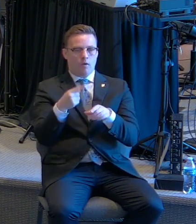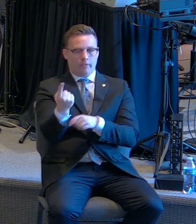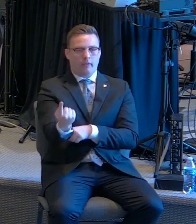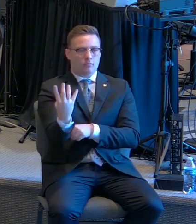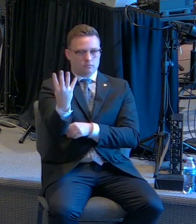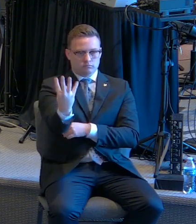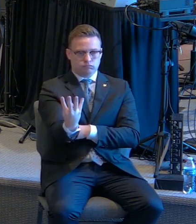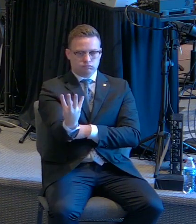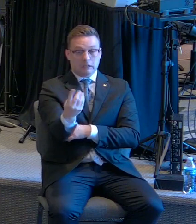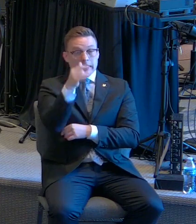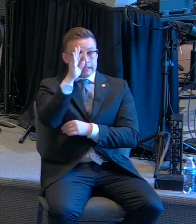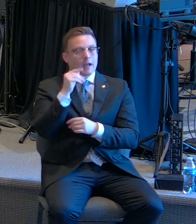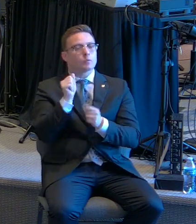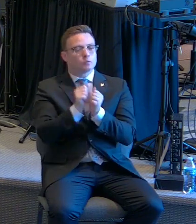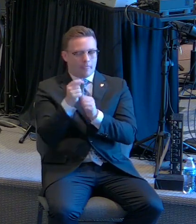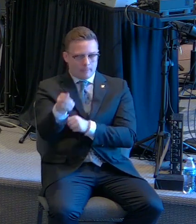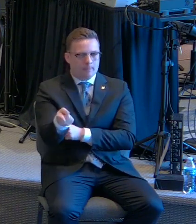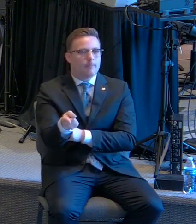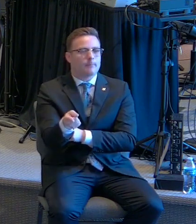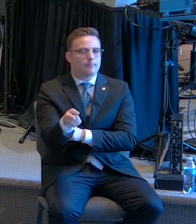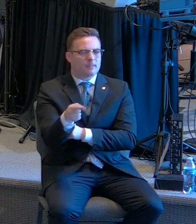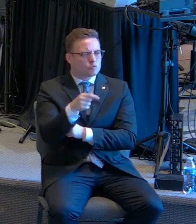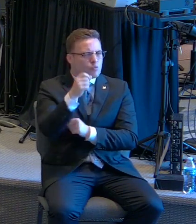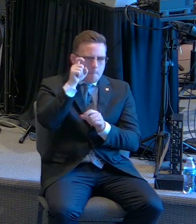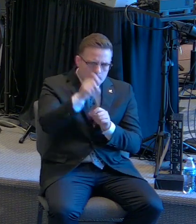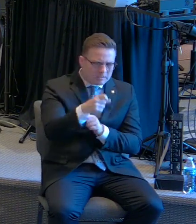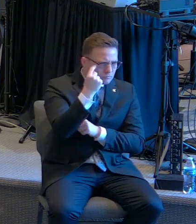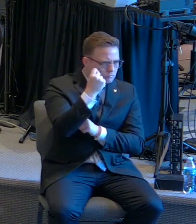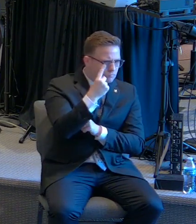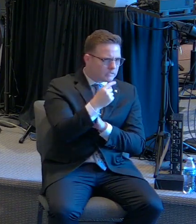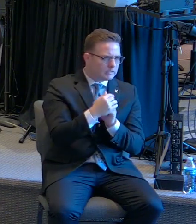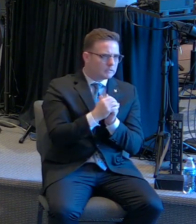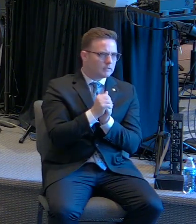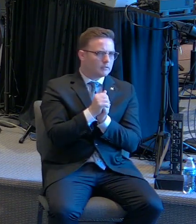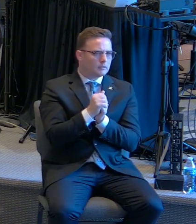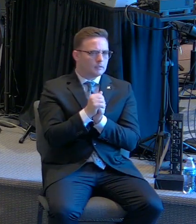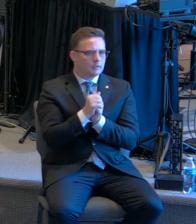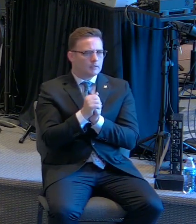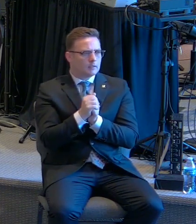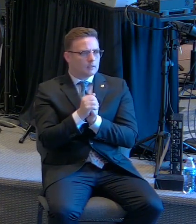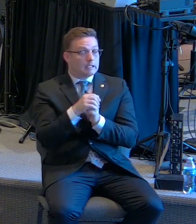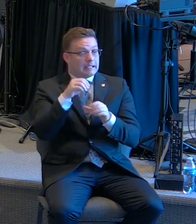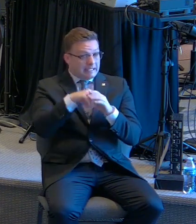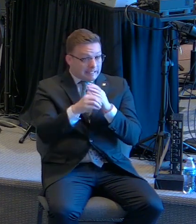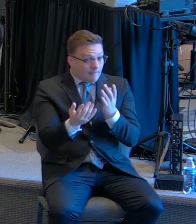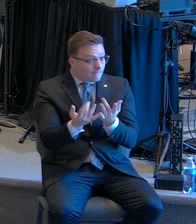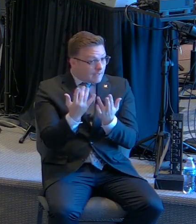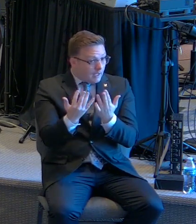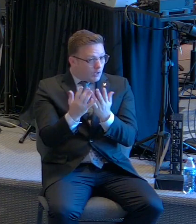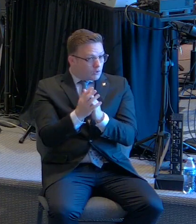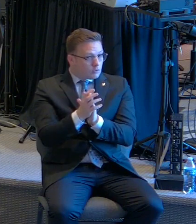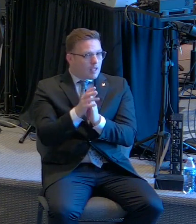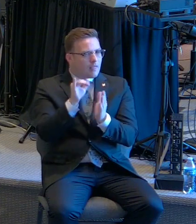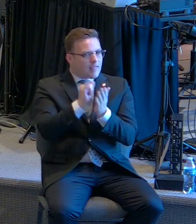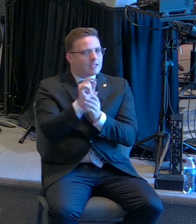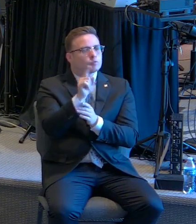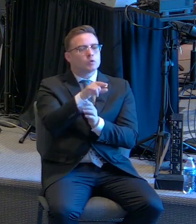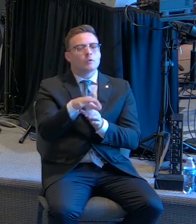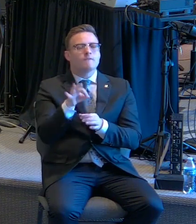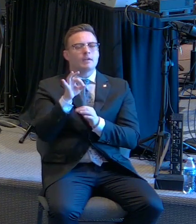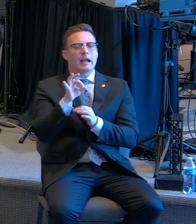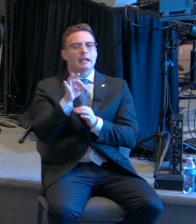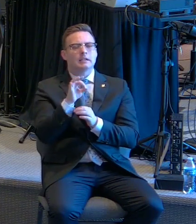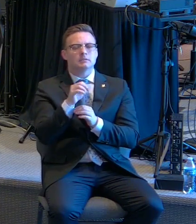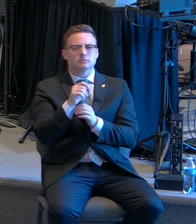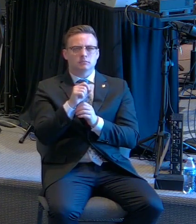God was in the midst of them. You have to understand, in the fire, that's where we find and